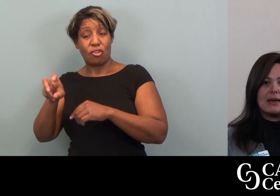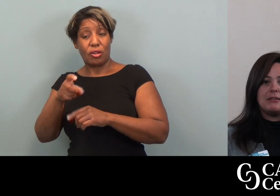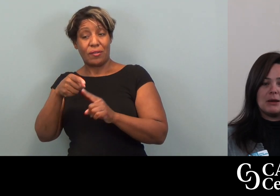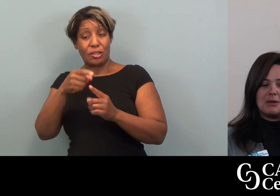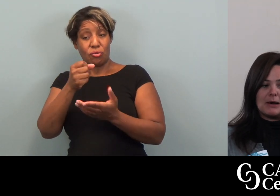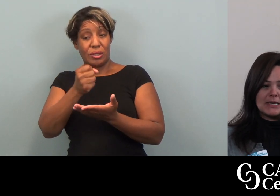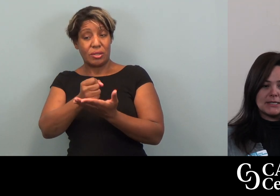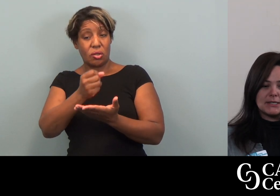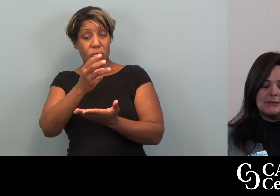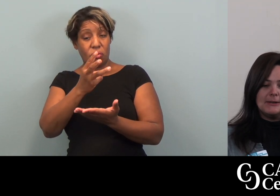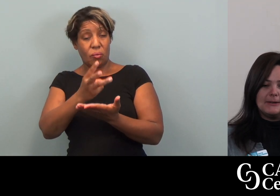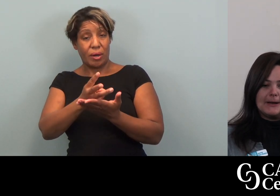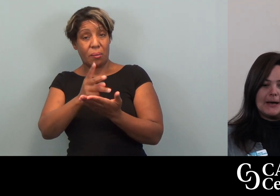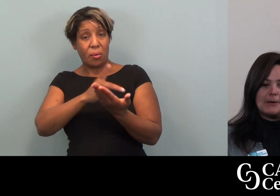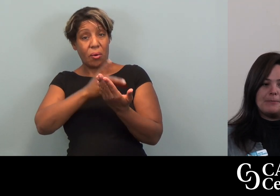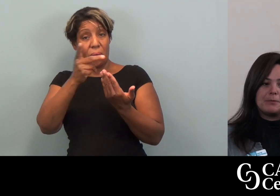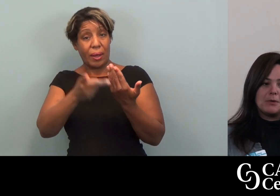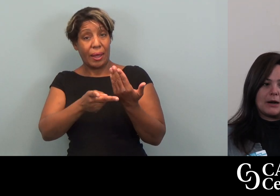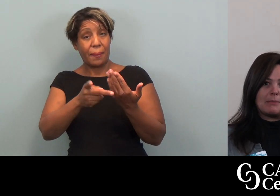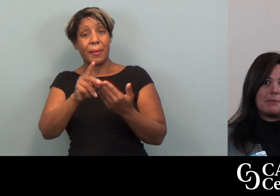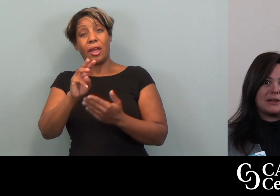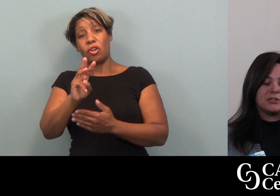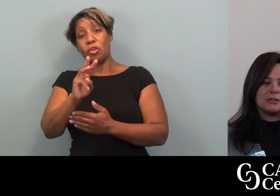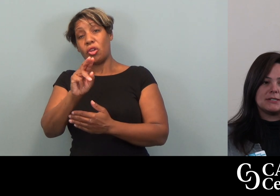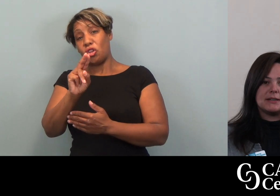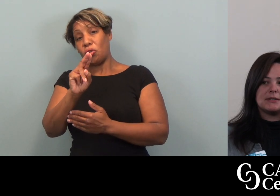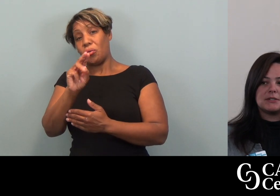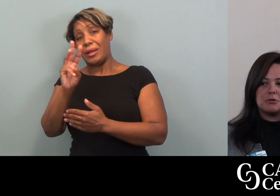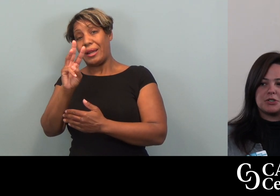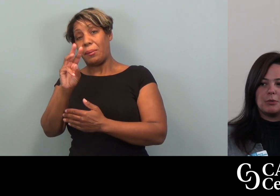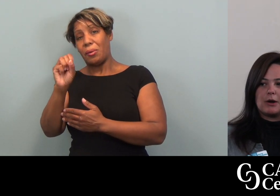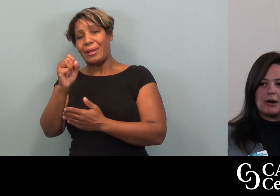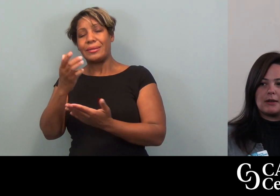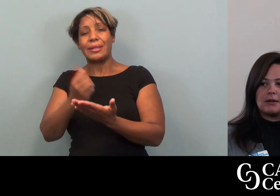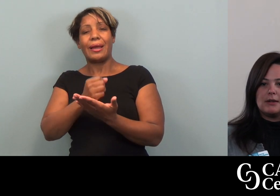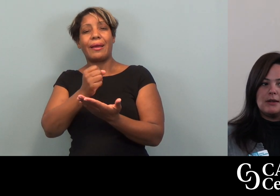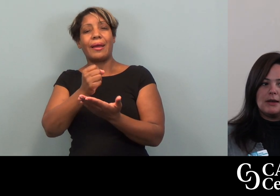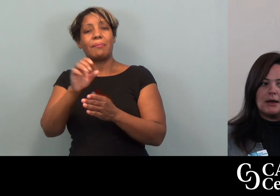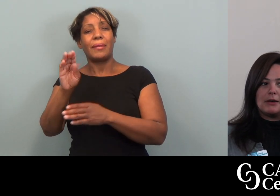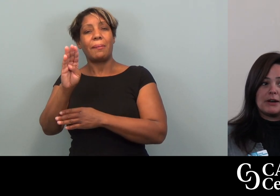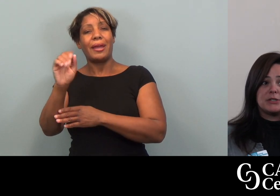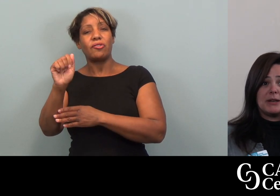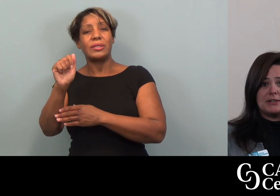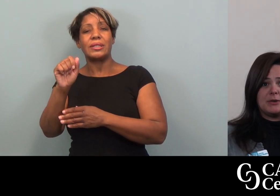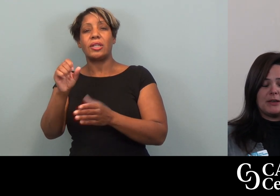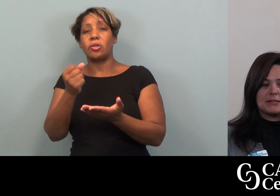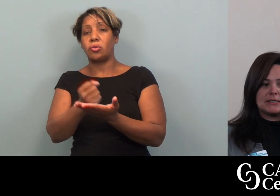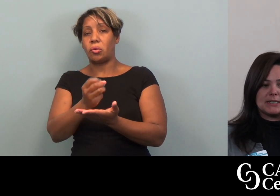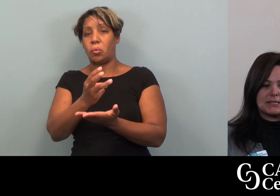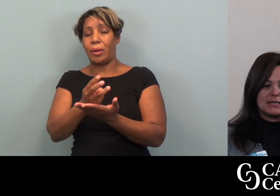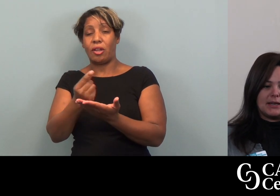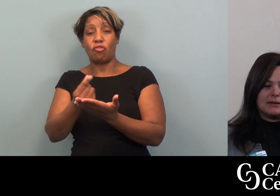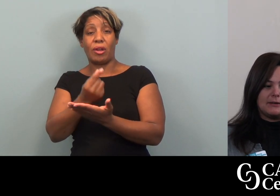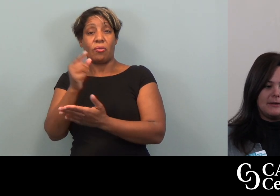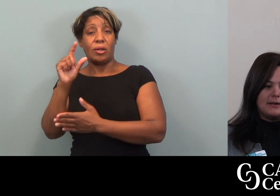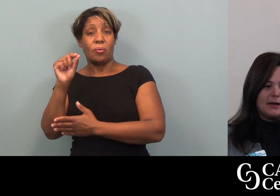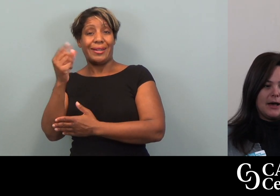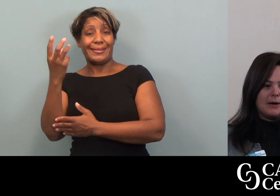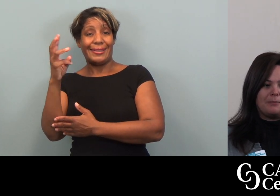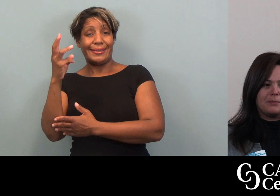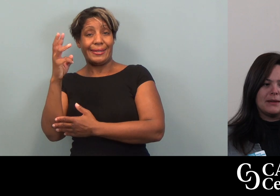program at UWS, where I got my bachelor's in social work. Graduated in 2016.